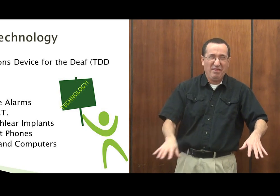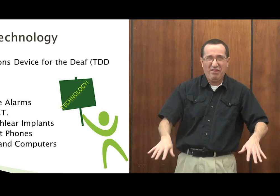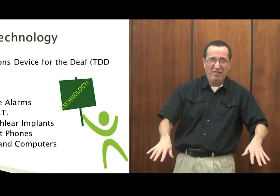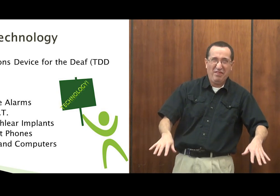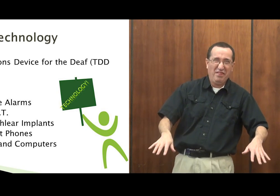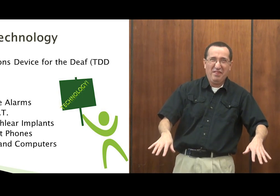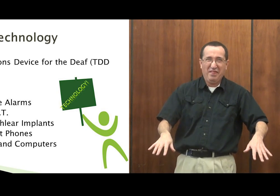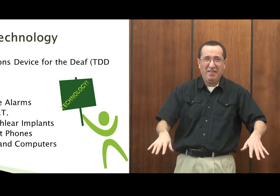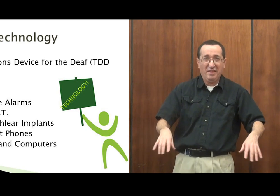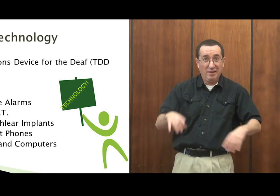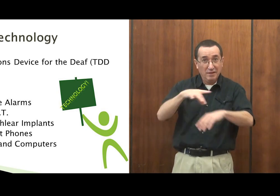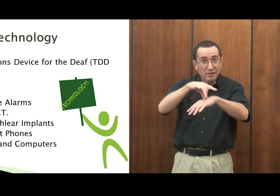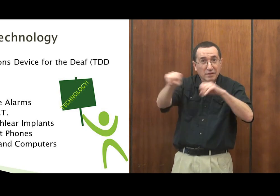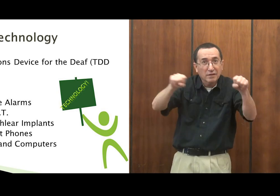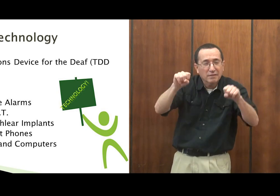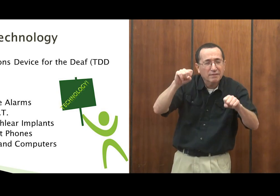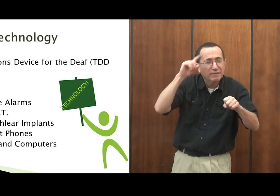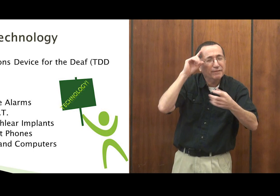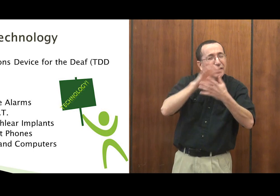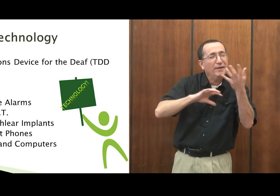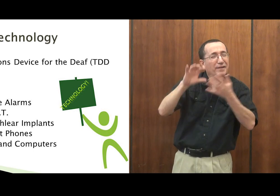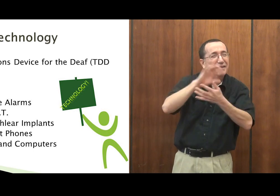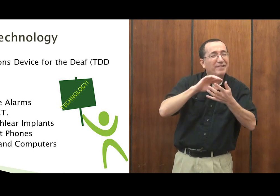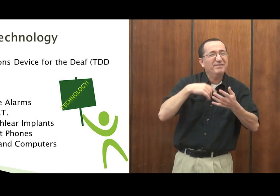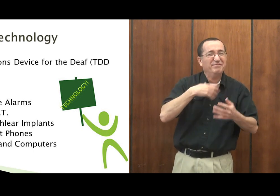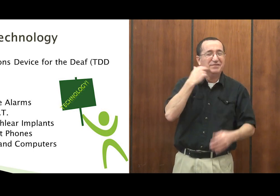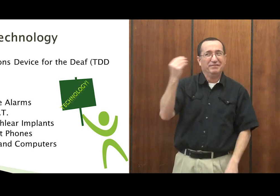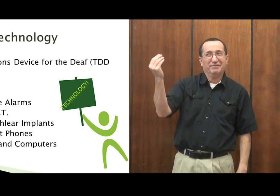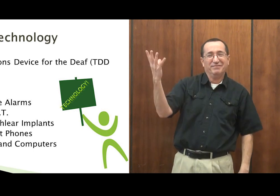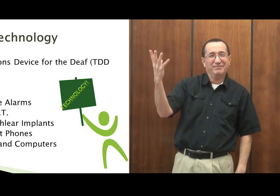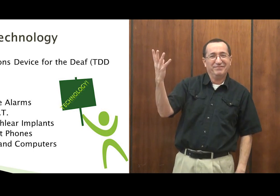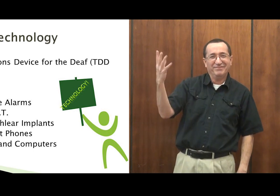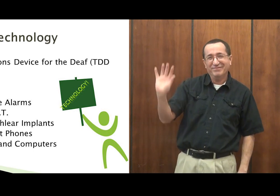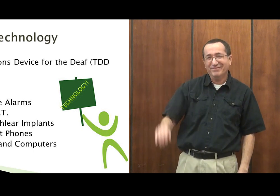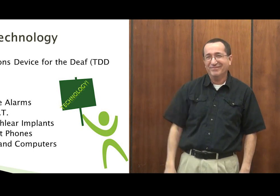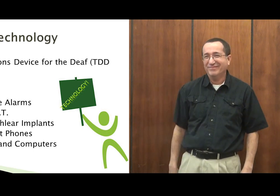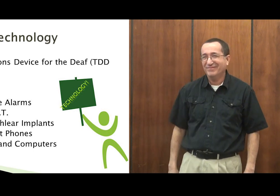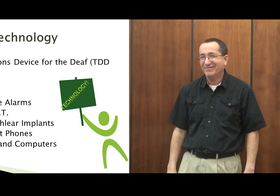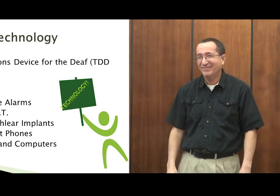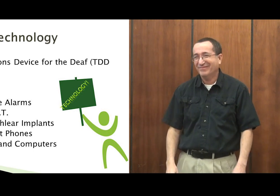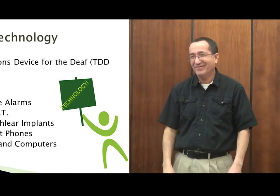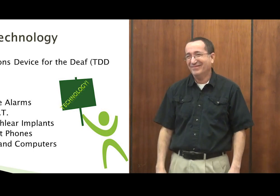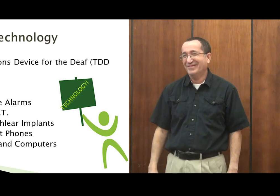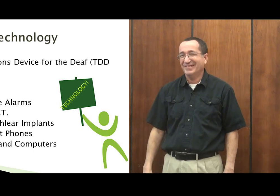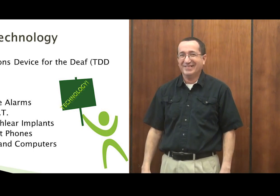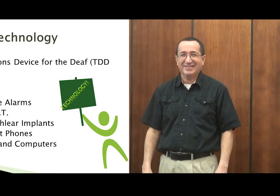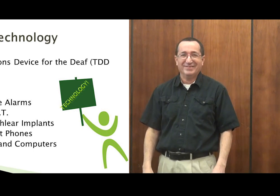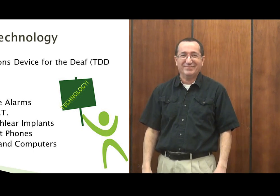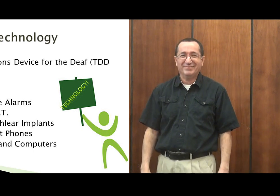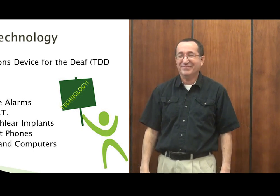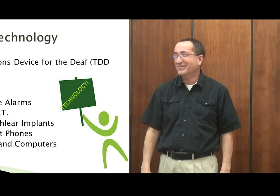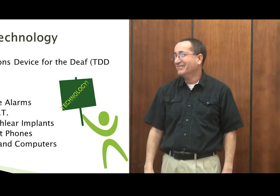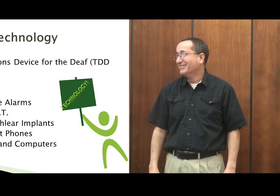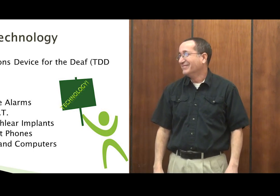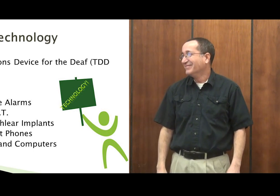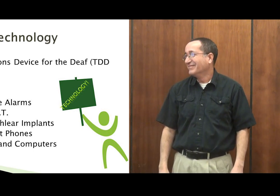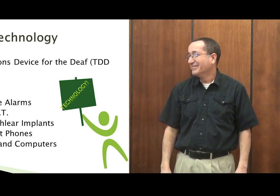I'm very, very sensitive. I don't like waking up to an earthquake every morning. I much prefer to wake up to a nice sunrise